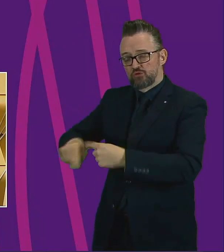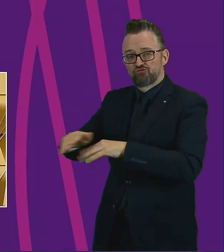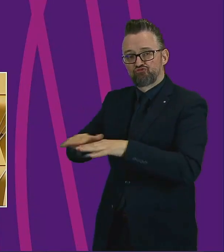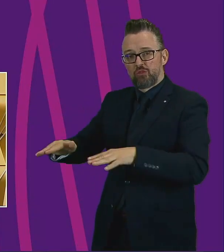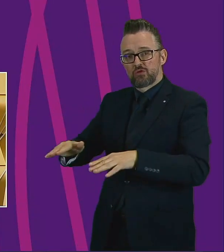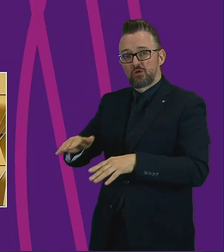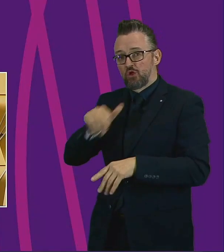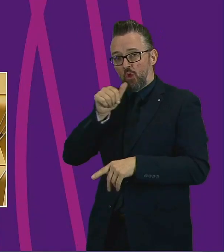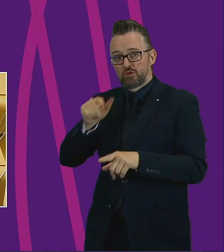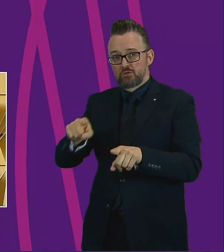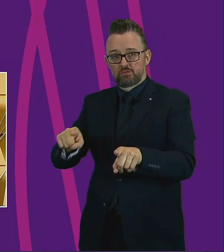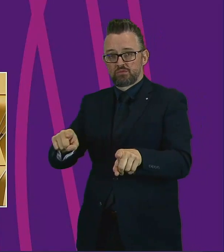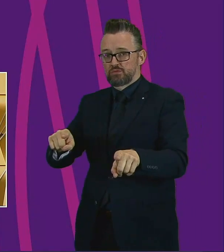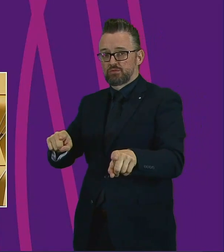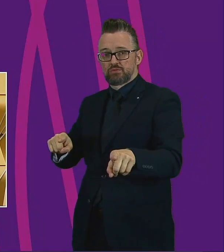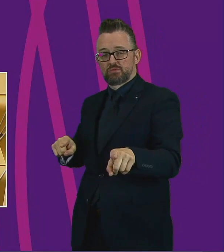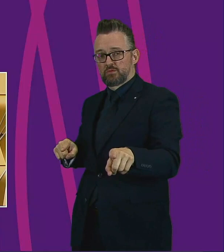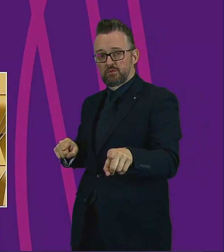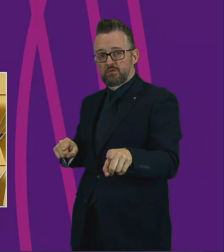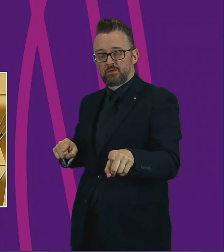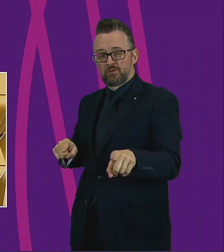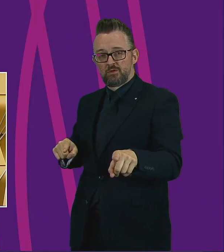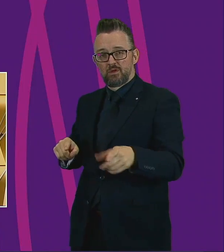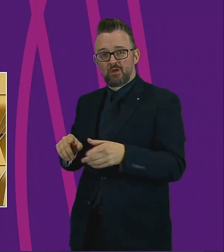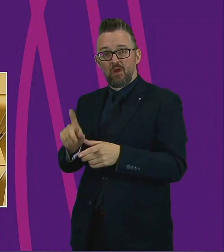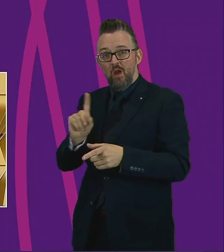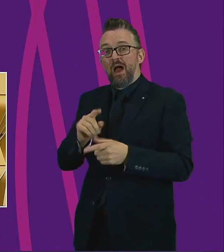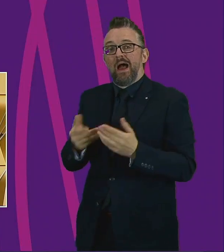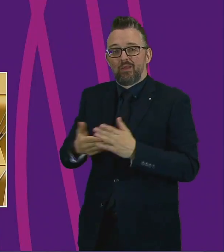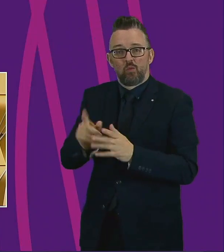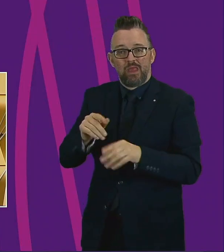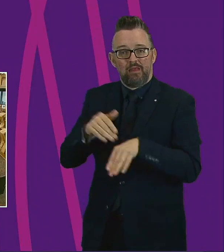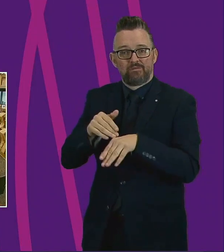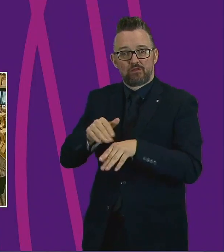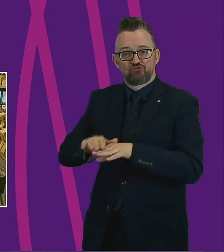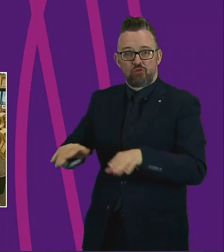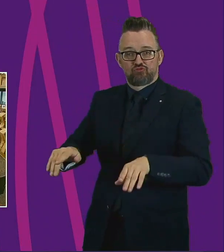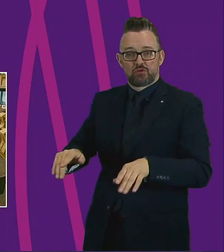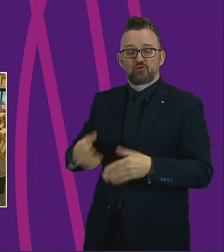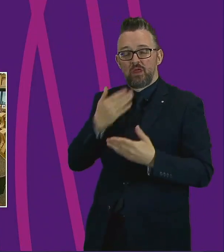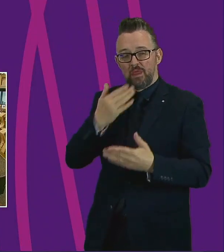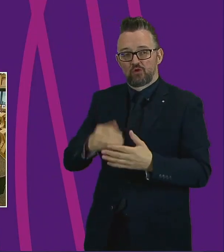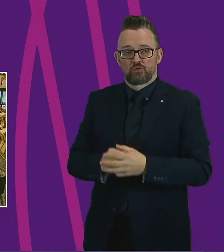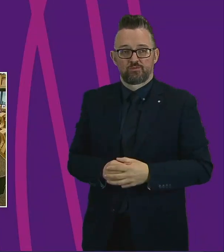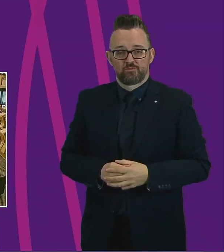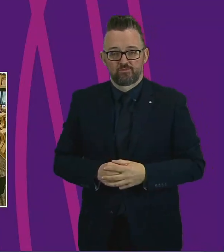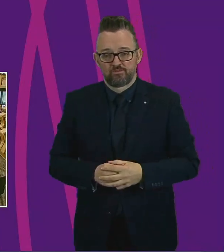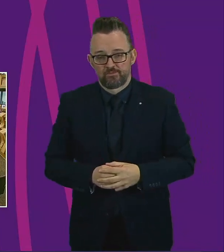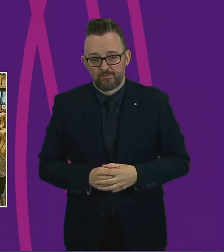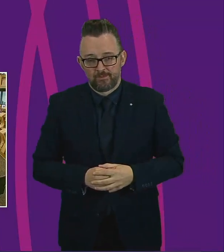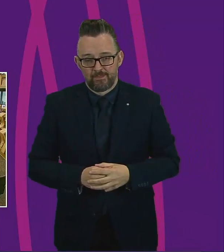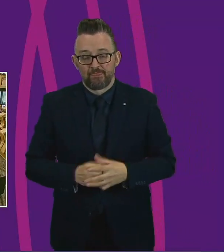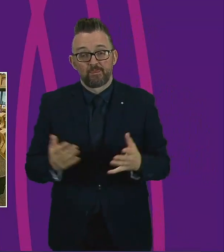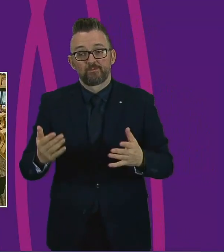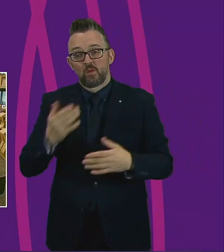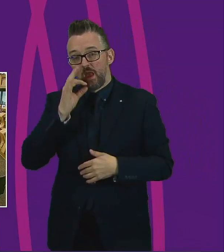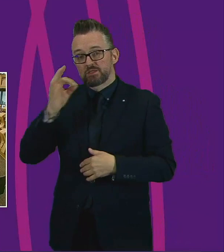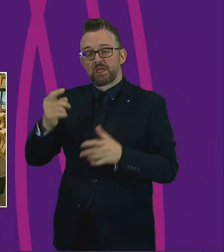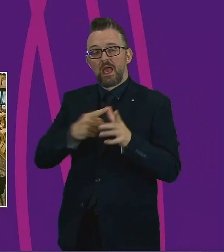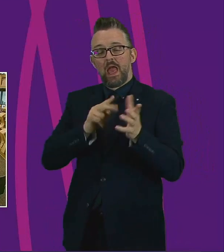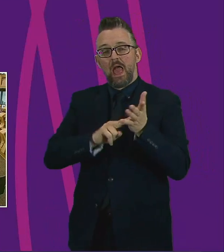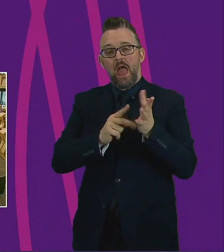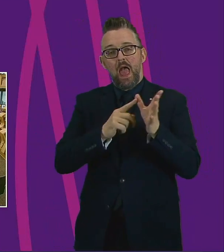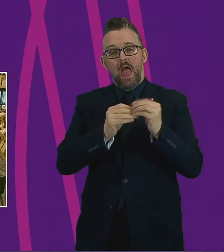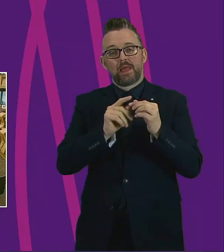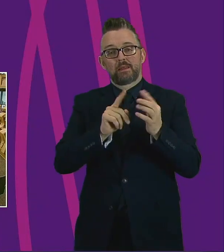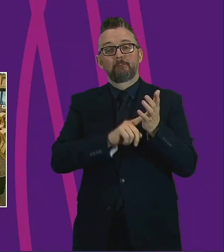they aren't being left behind and all the impacts that come from that? Thank you. Thank you very much, Mr Sarwar. Nicole Annabelle Ewing to